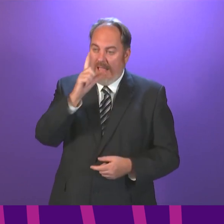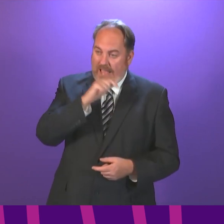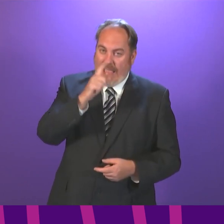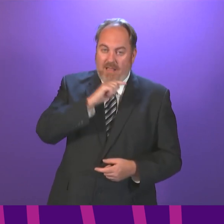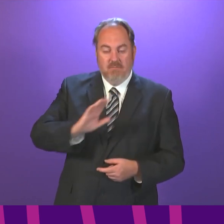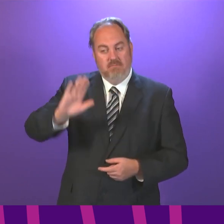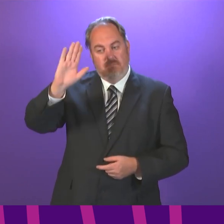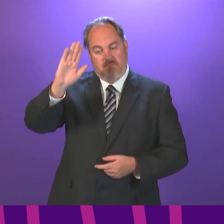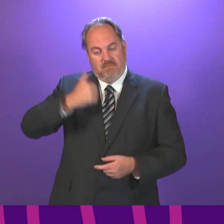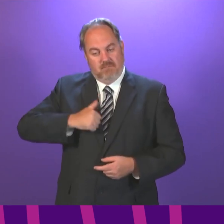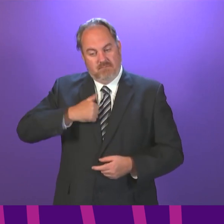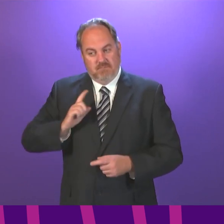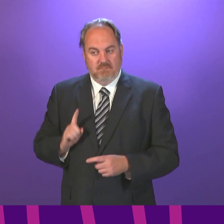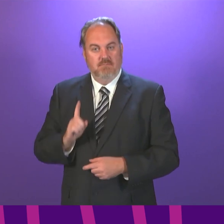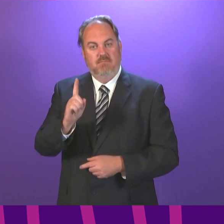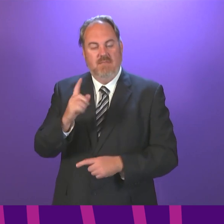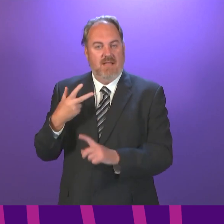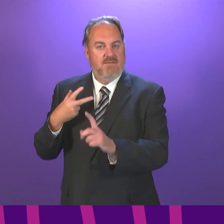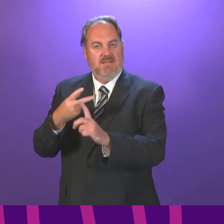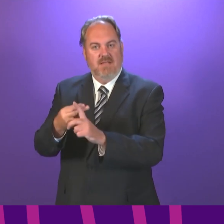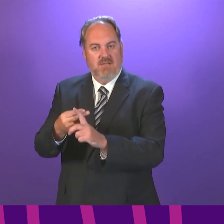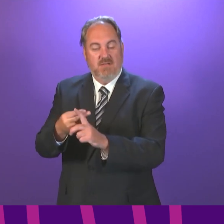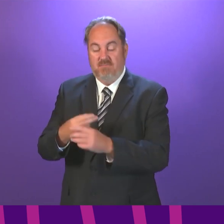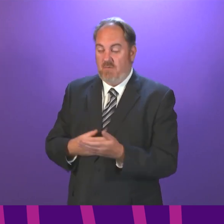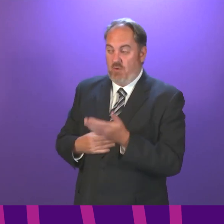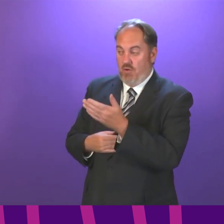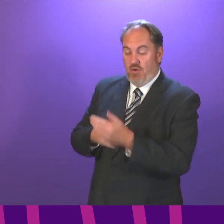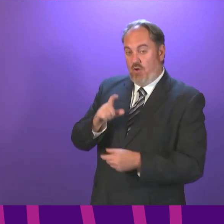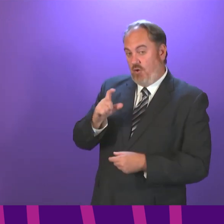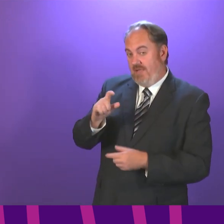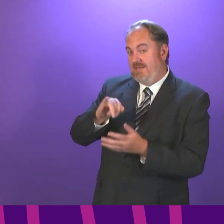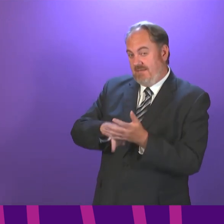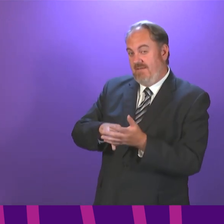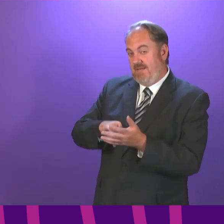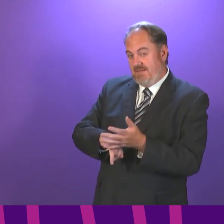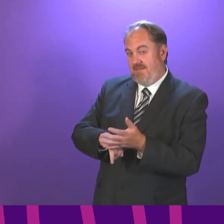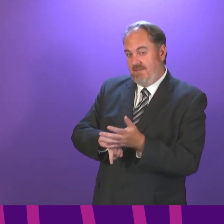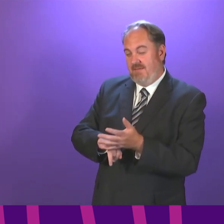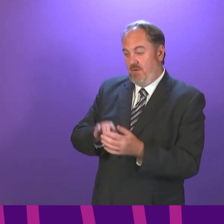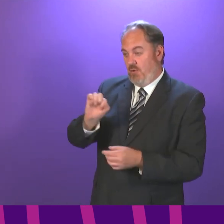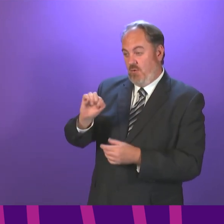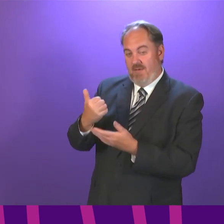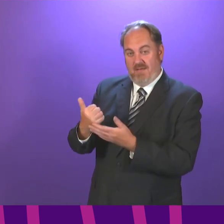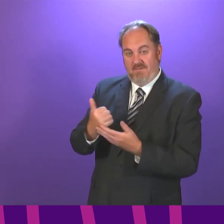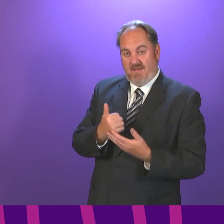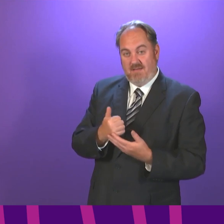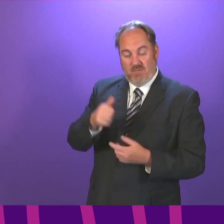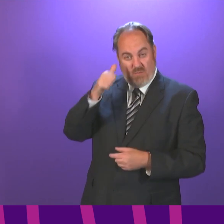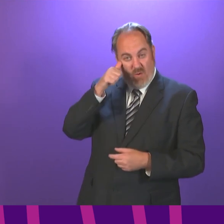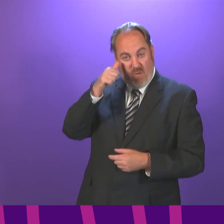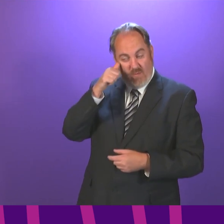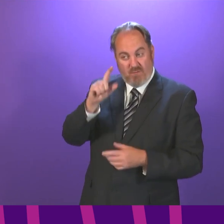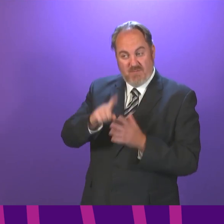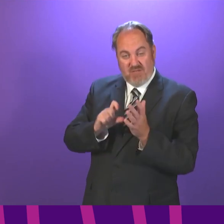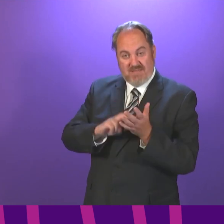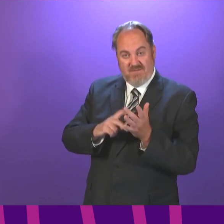vaccination. As Colette Stevenson will be aware, the most recent advice from the JCVI recommends that children and young